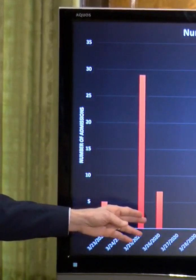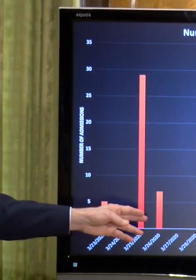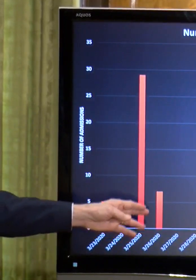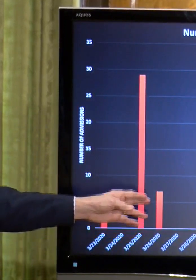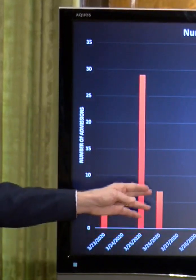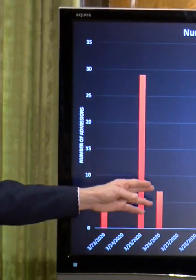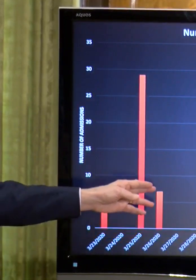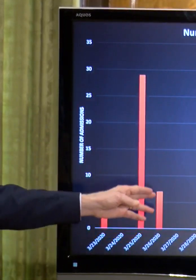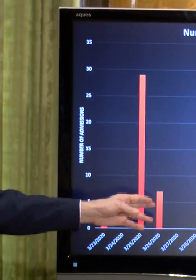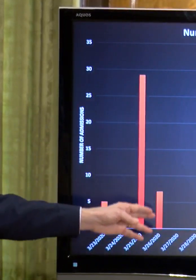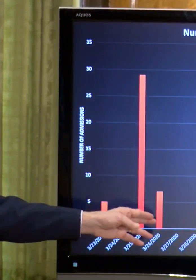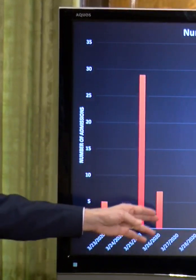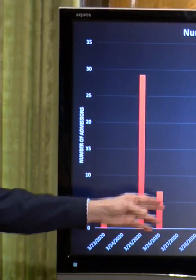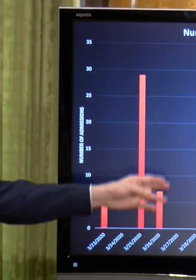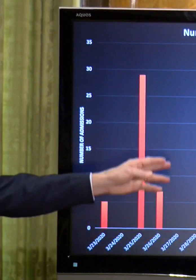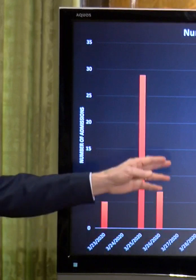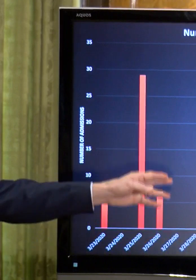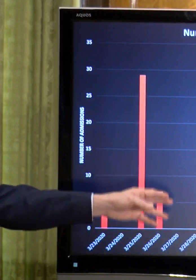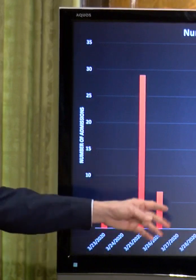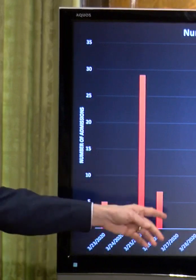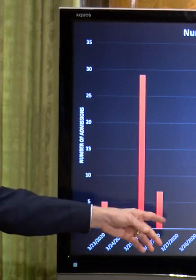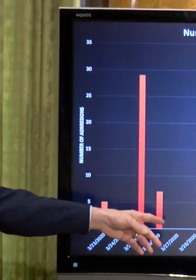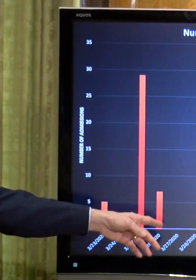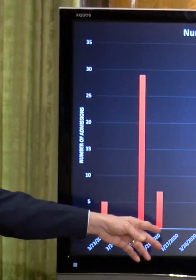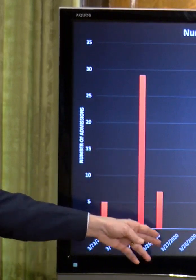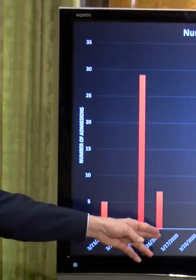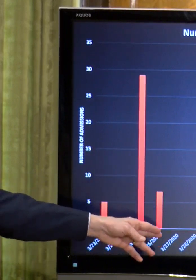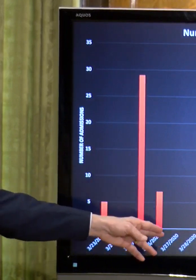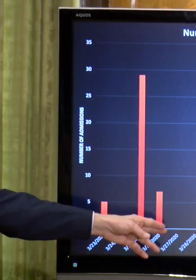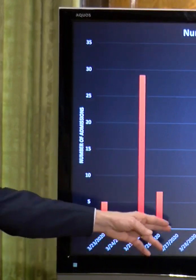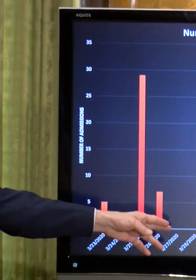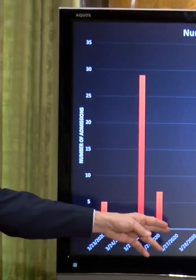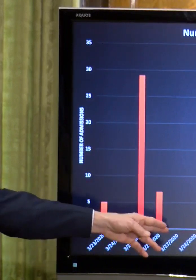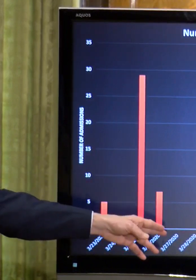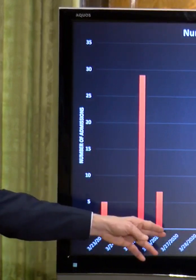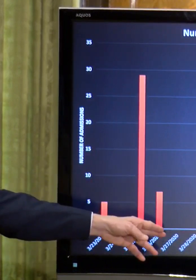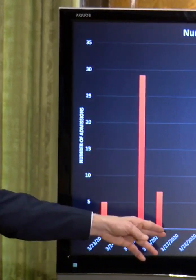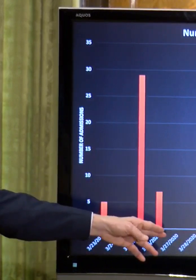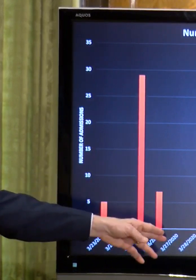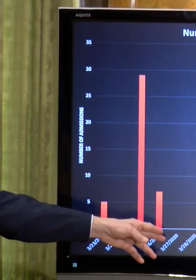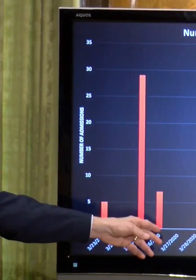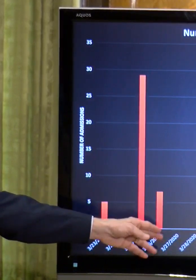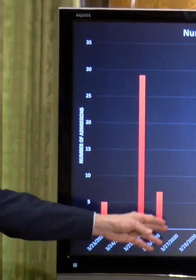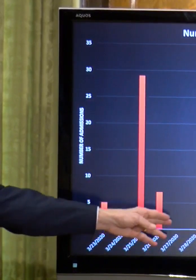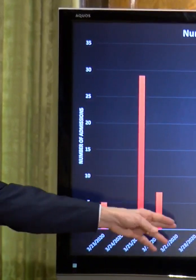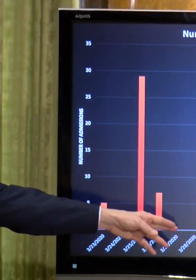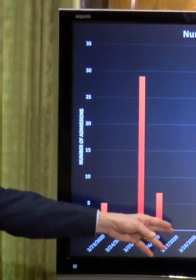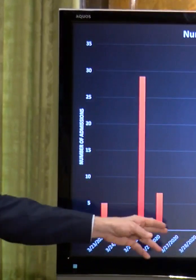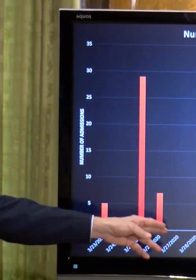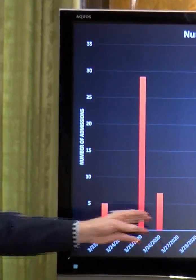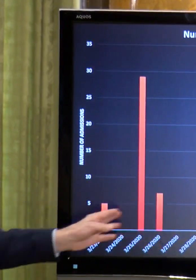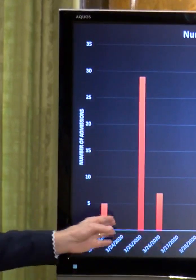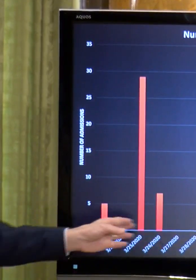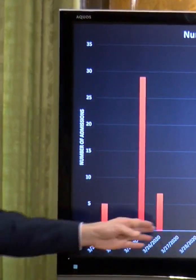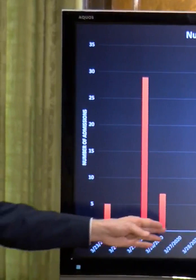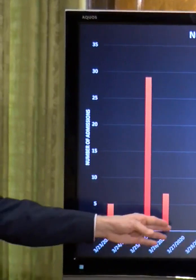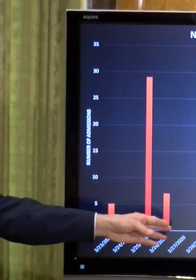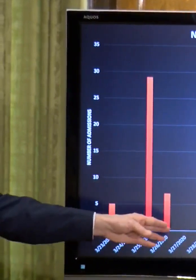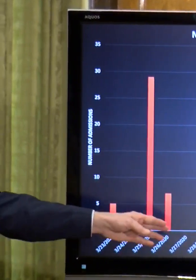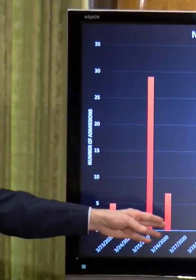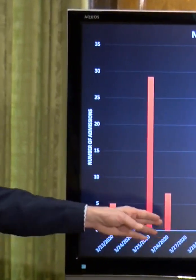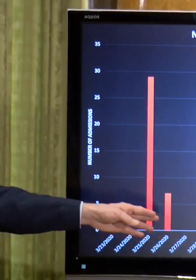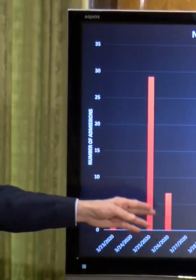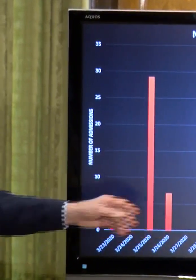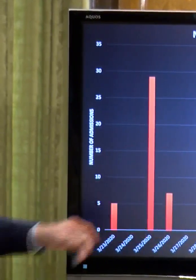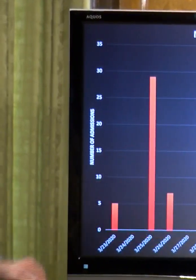hospitalized. And so these are the each day numbers that you can see for new hospitalizations. Whenever there's a blank, that